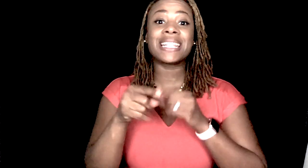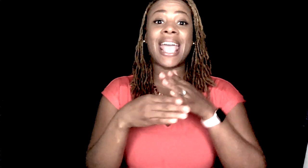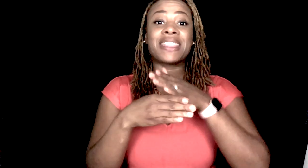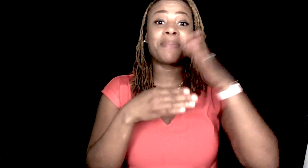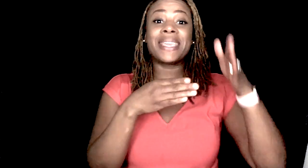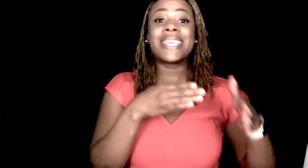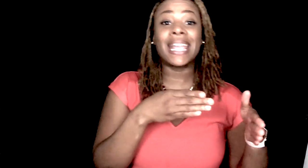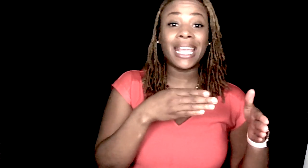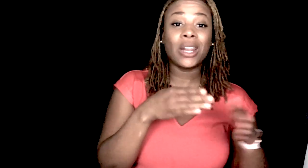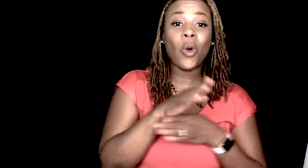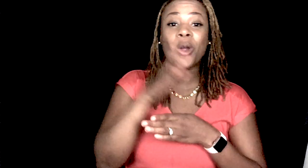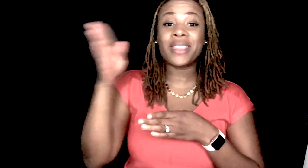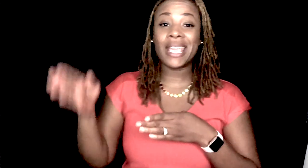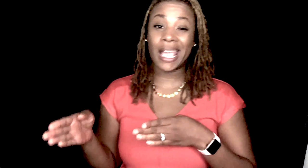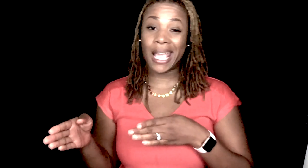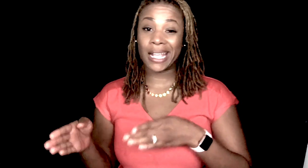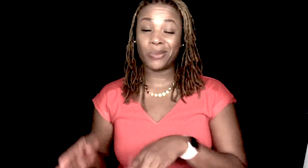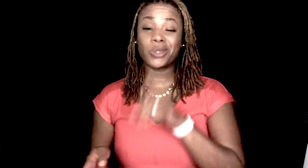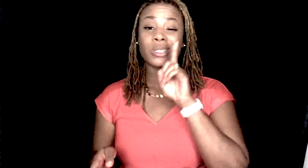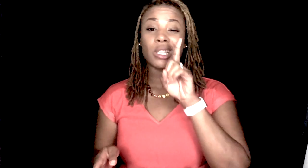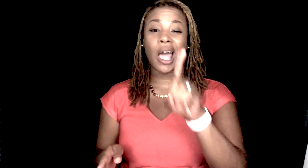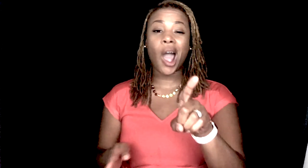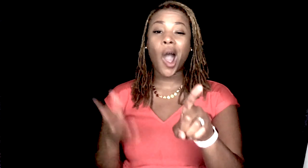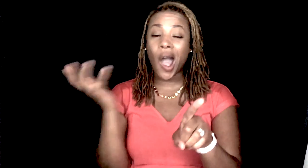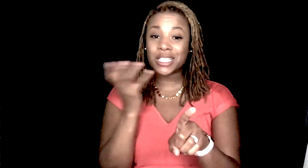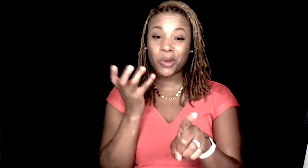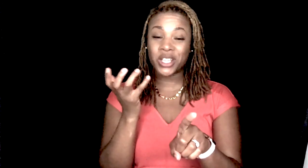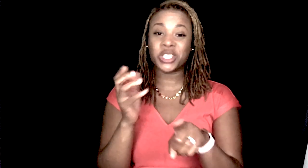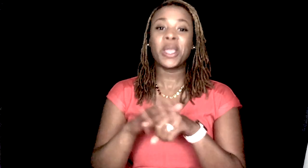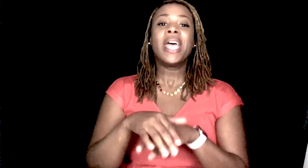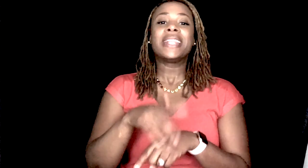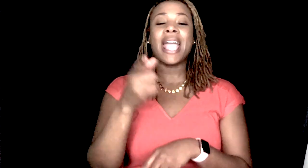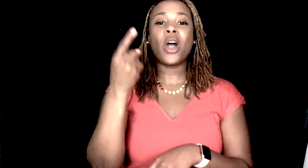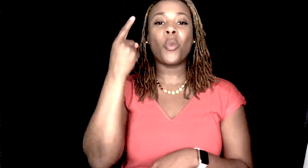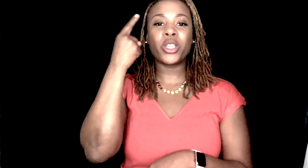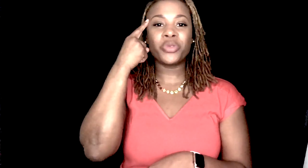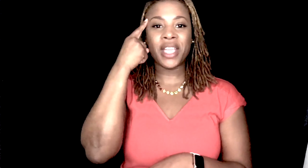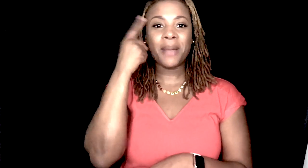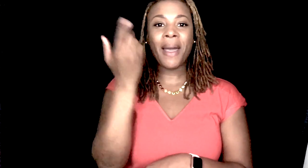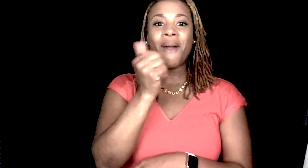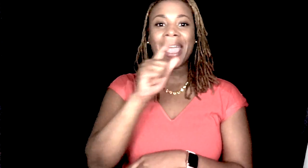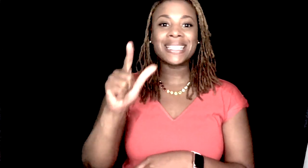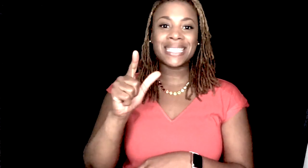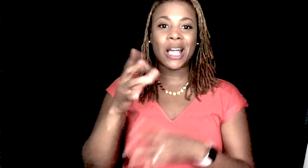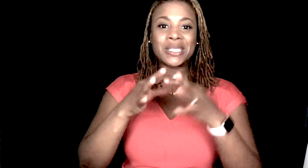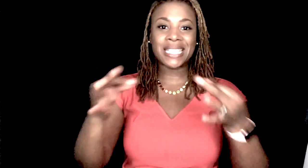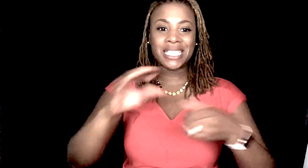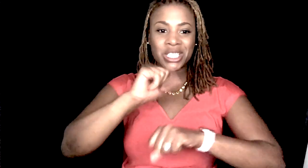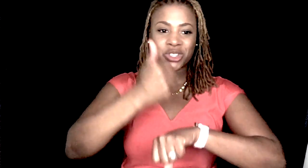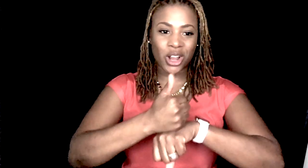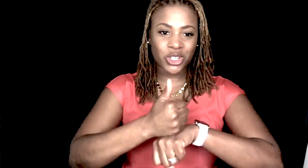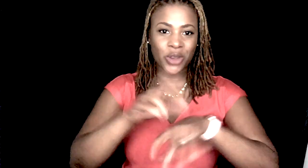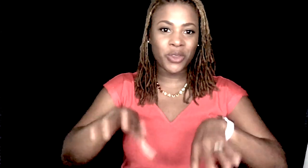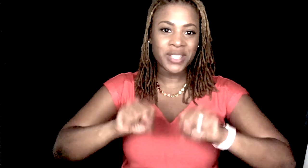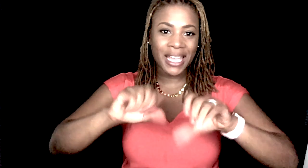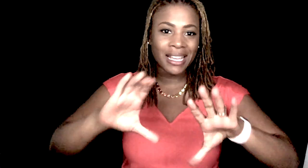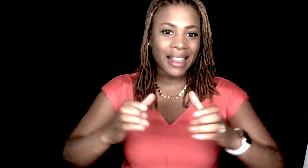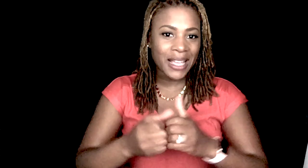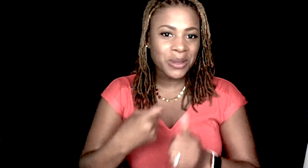at the beginning or the end? Which was an awesome question. Now, when you think about ASL sentence structure, if you've taken a class with